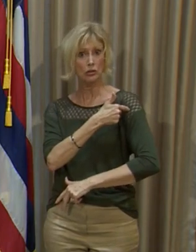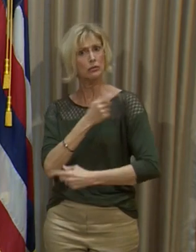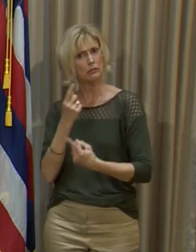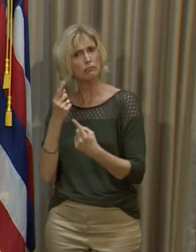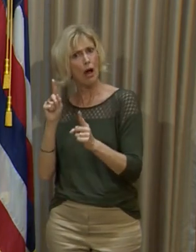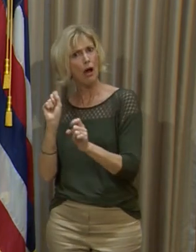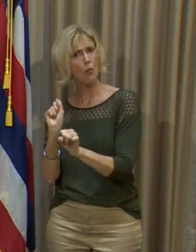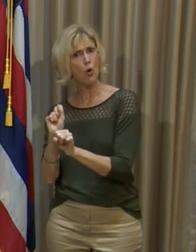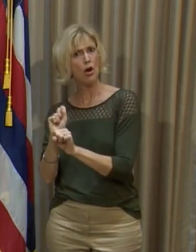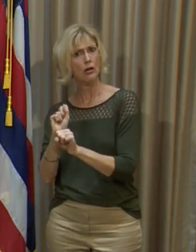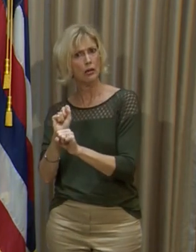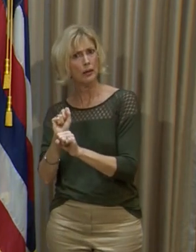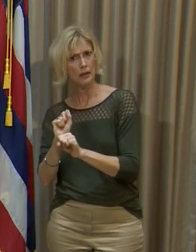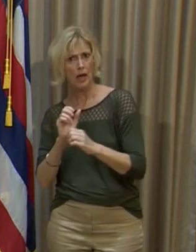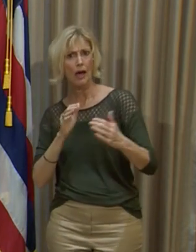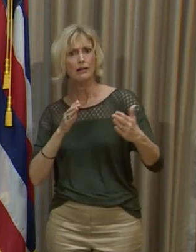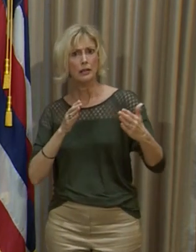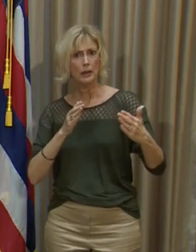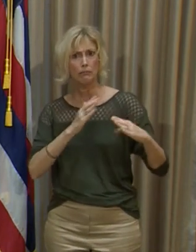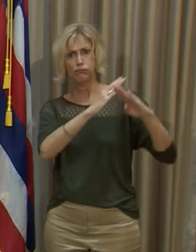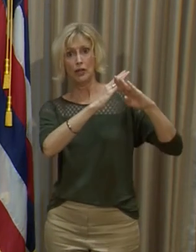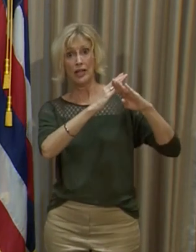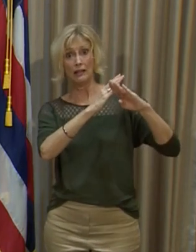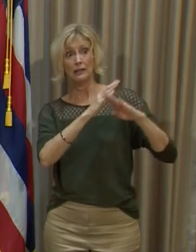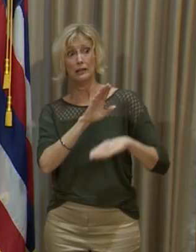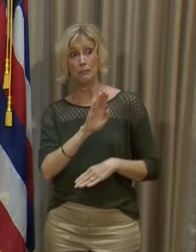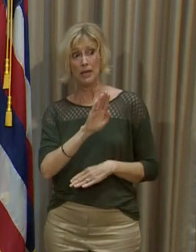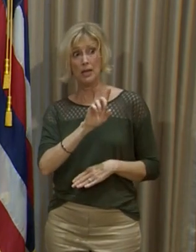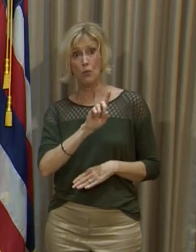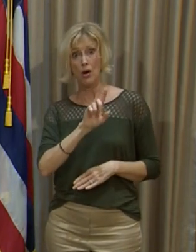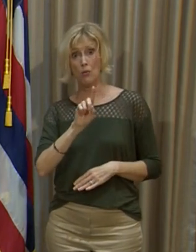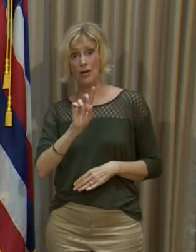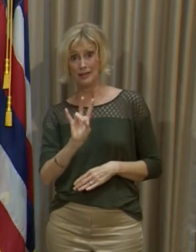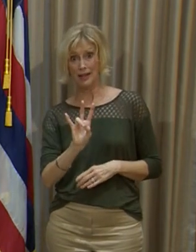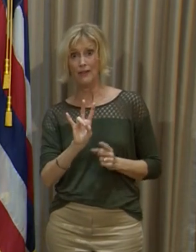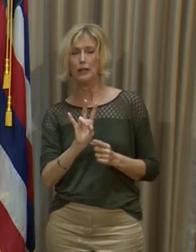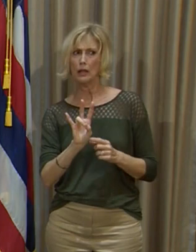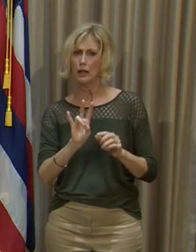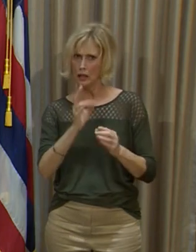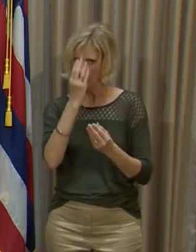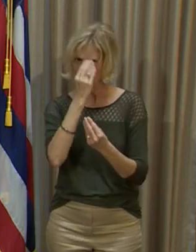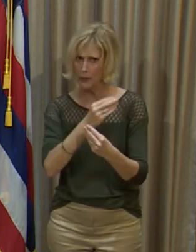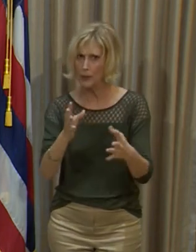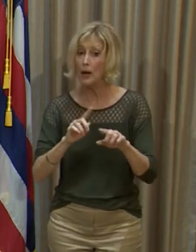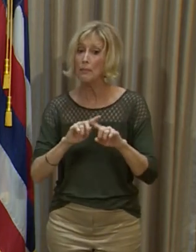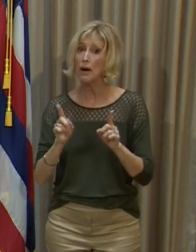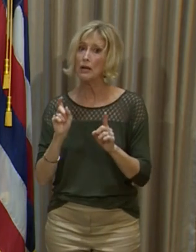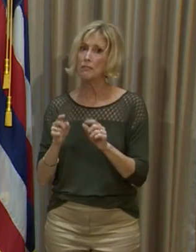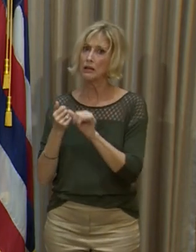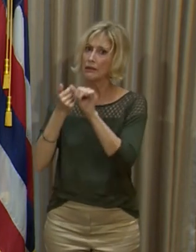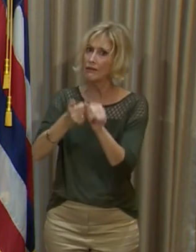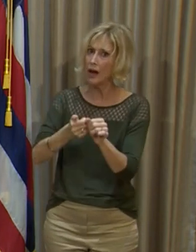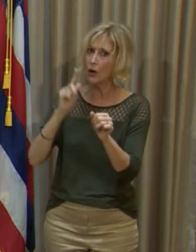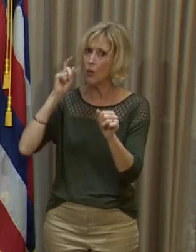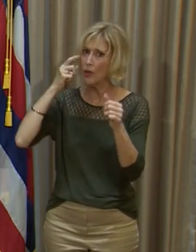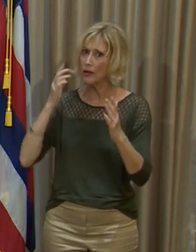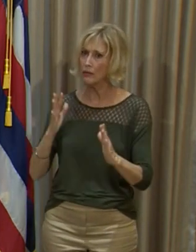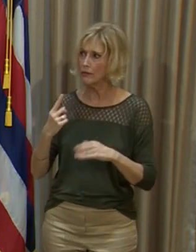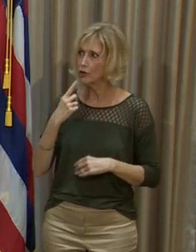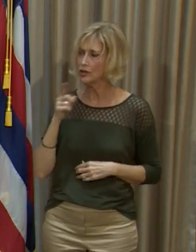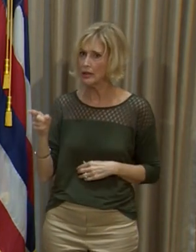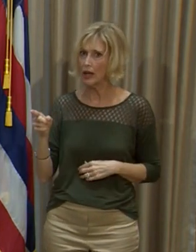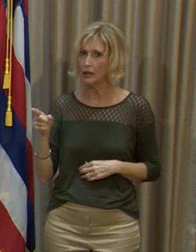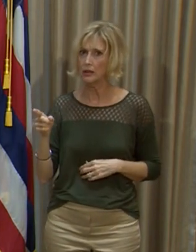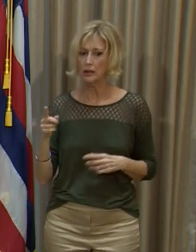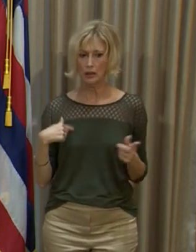work against the B-117 variant. So, we want to reassure people of that. We, though, have to follow what the Governor said, and that is be